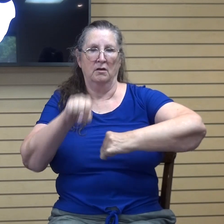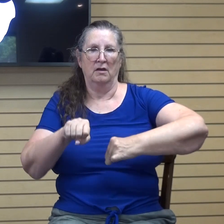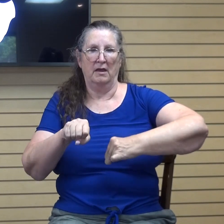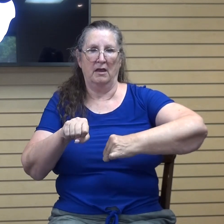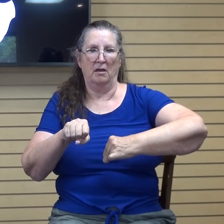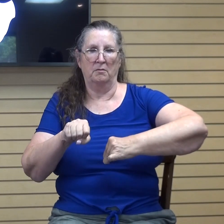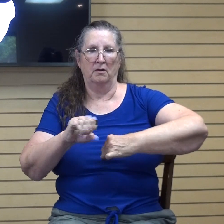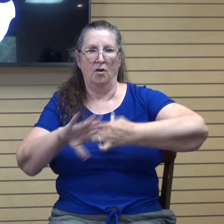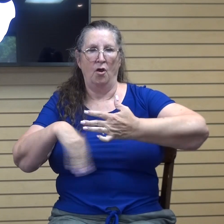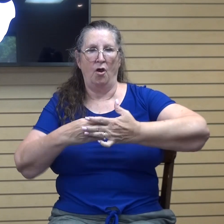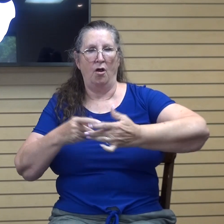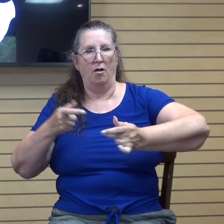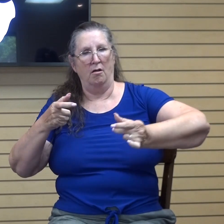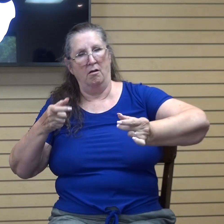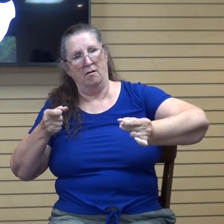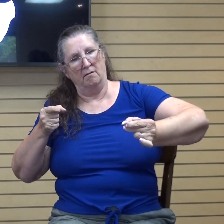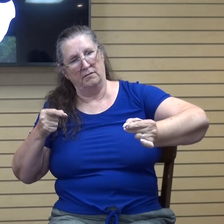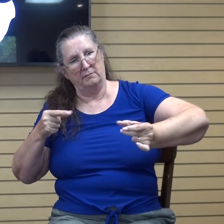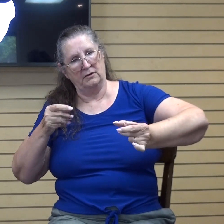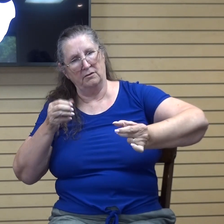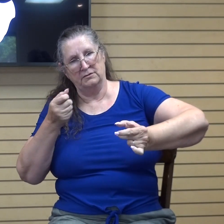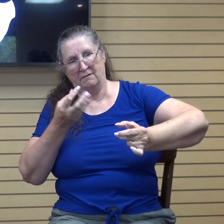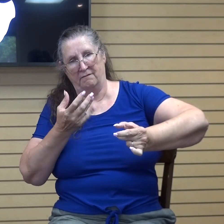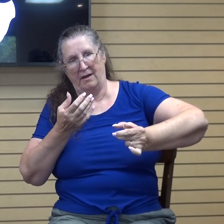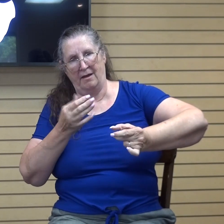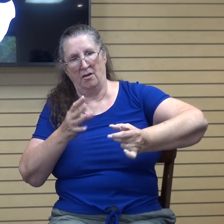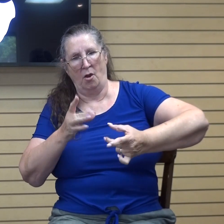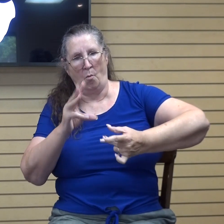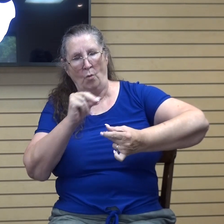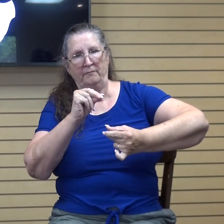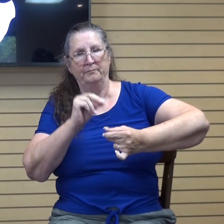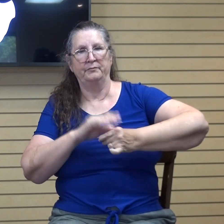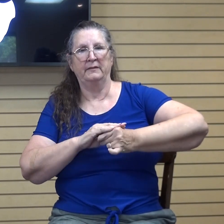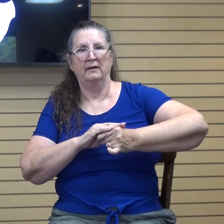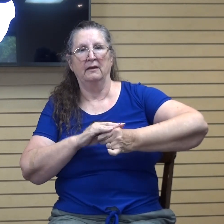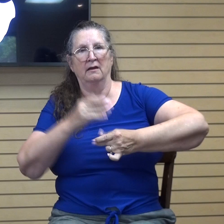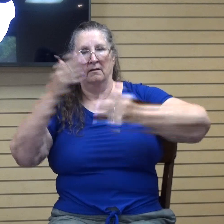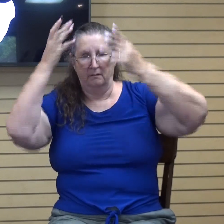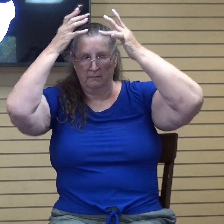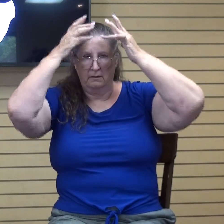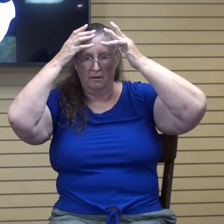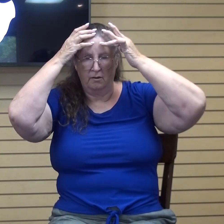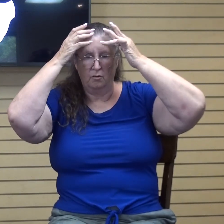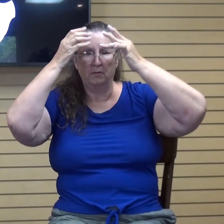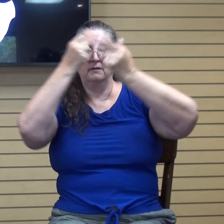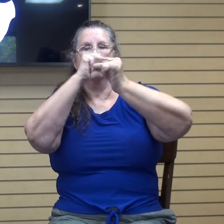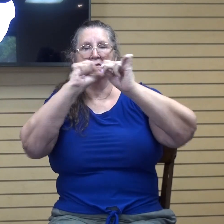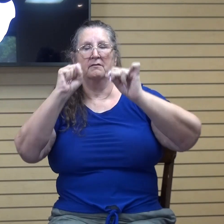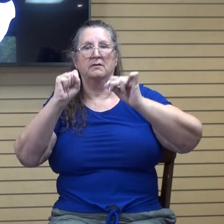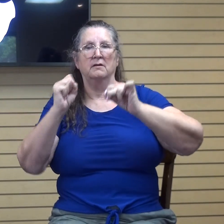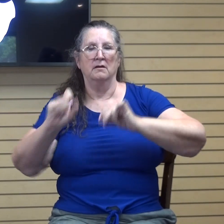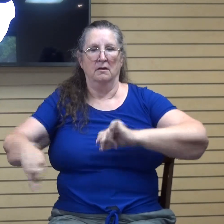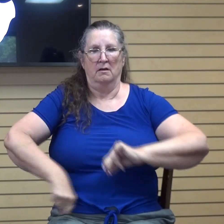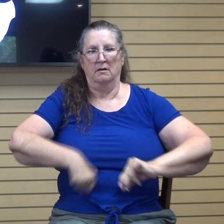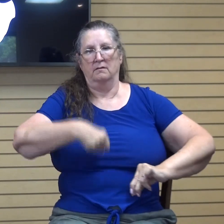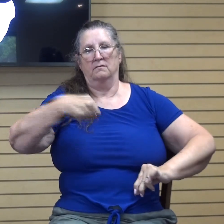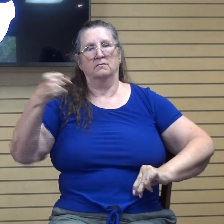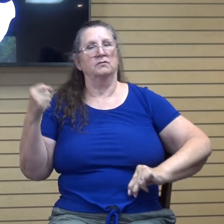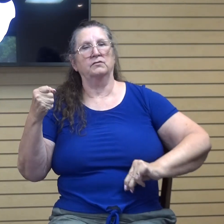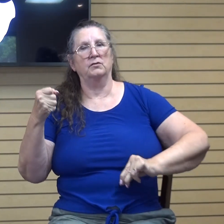all the fiery darts of the wicked one. Take the helmet of salvation and the sword of the Spirit, which is the word of God,